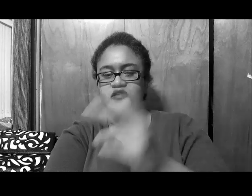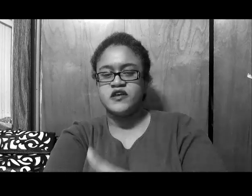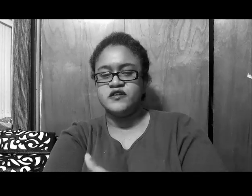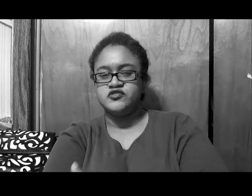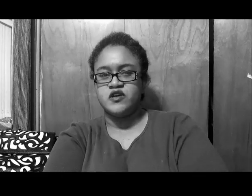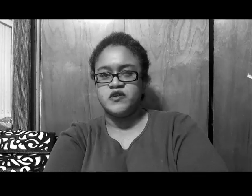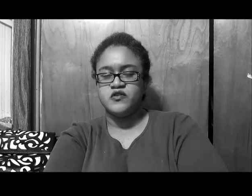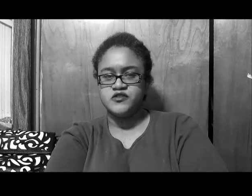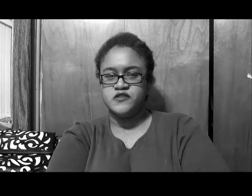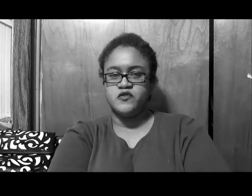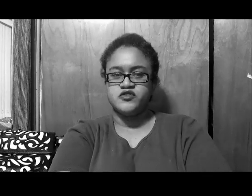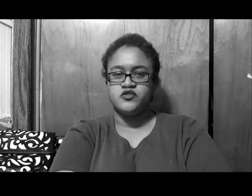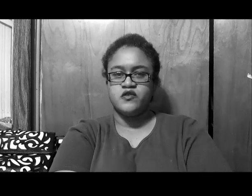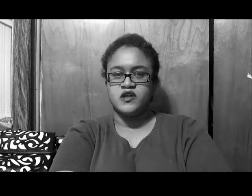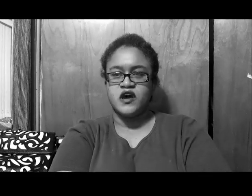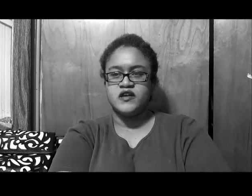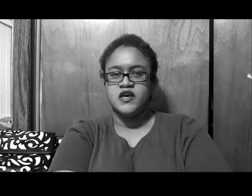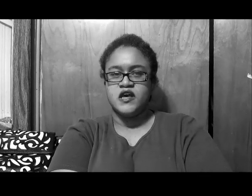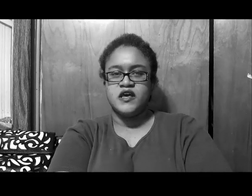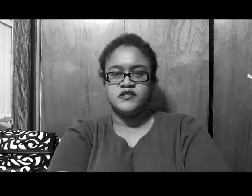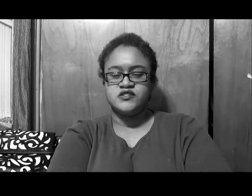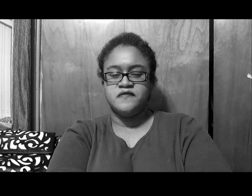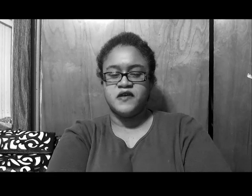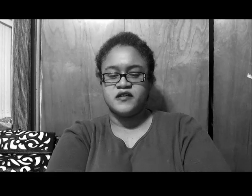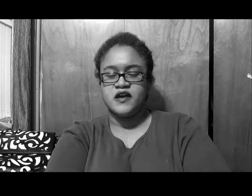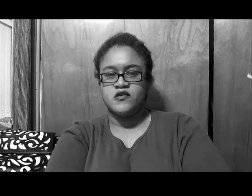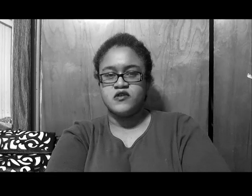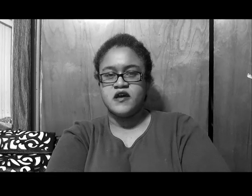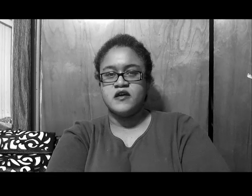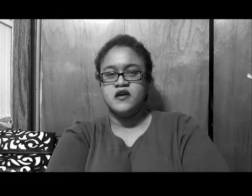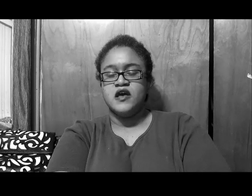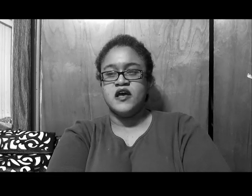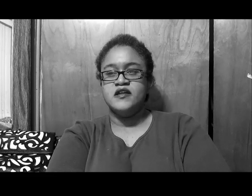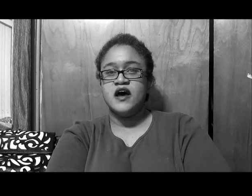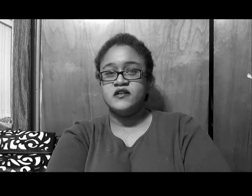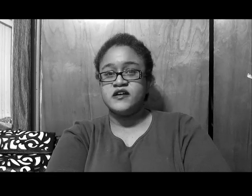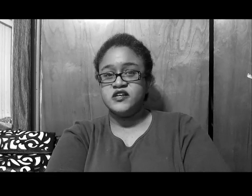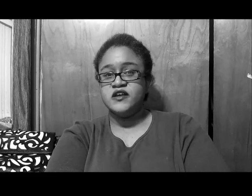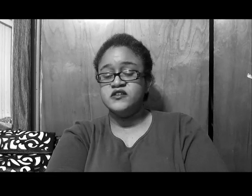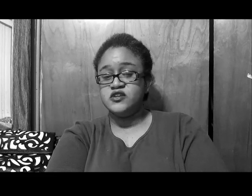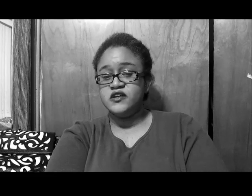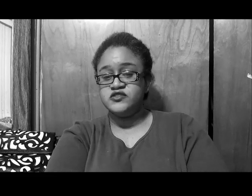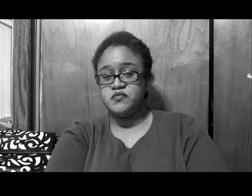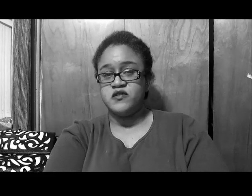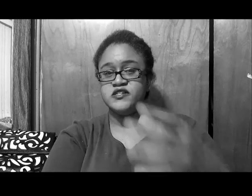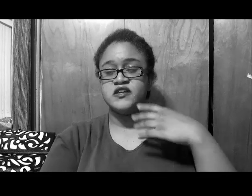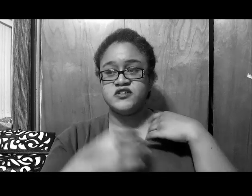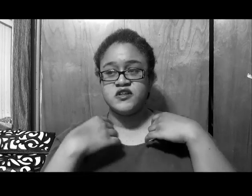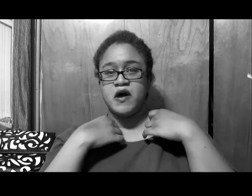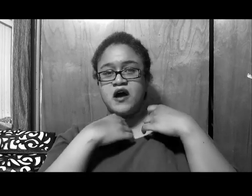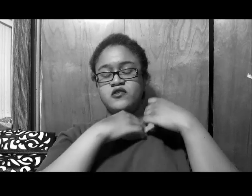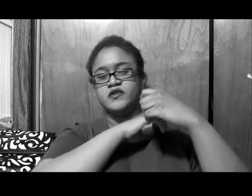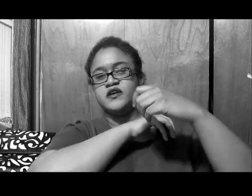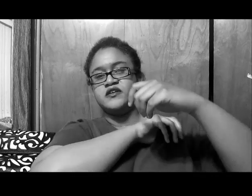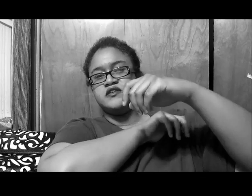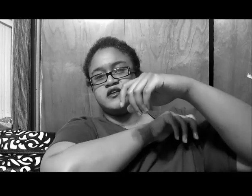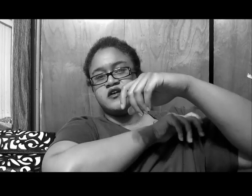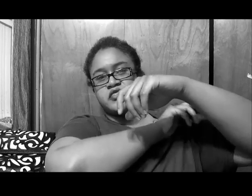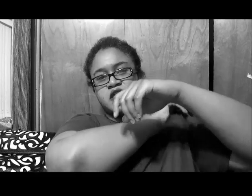now Kenya's trying to be thirsty, for a storyline, and stuff like that, okay, and now, like I said, here's the interesting part, let's get into the Apollo thing,